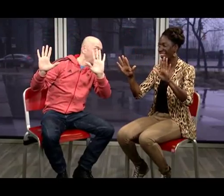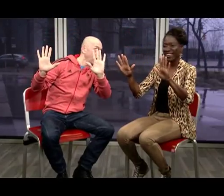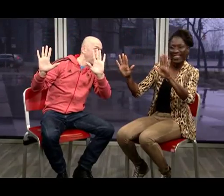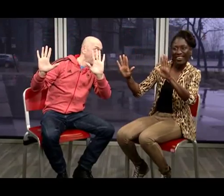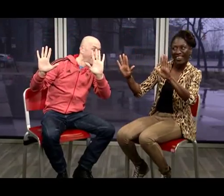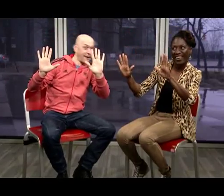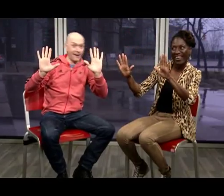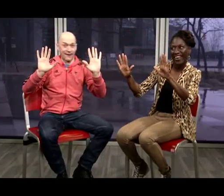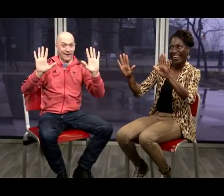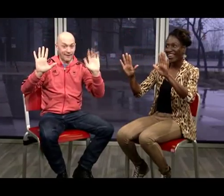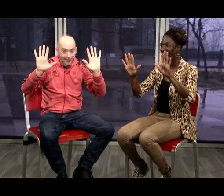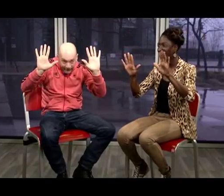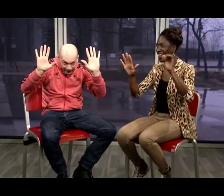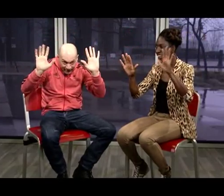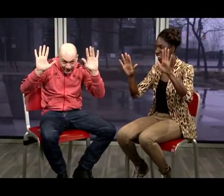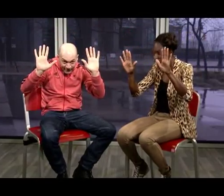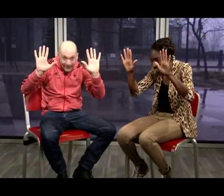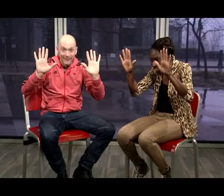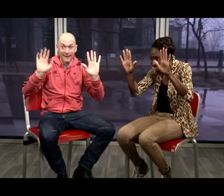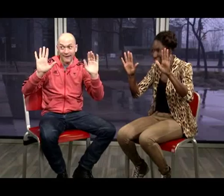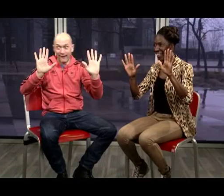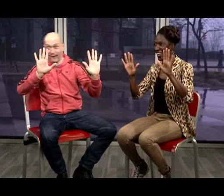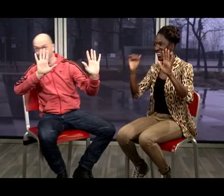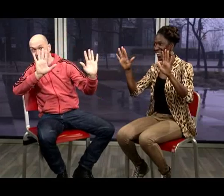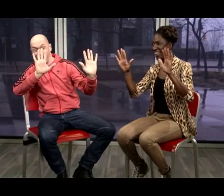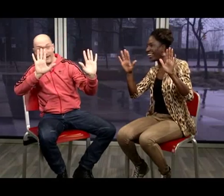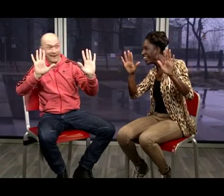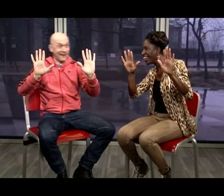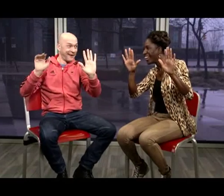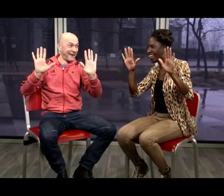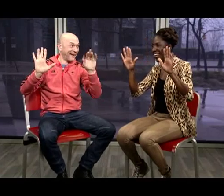Move your head to the side Move your head to the middle To the other side